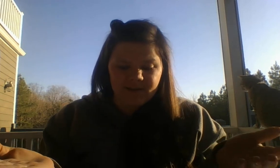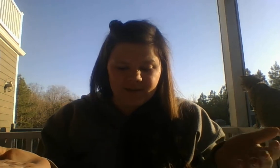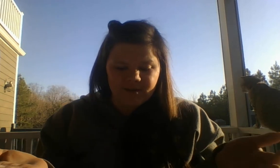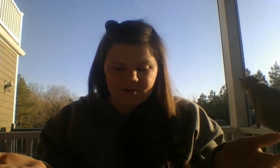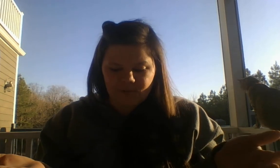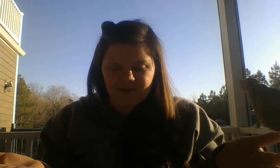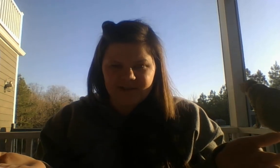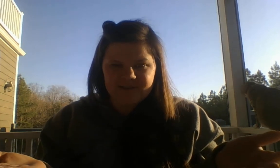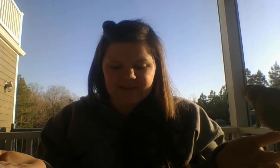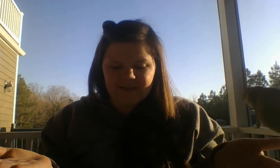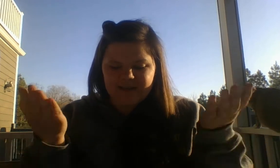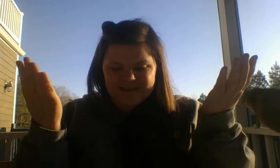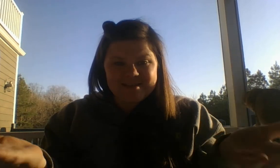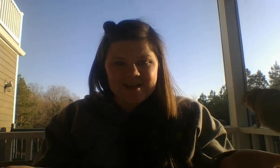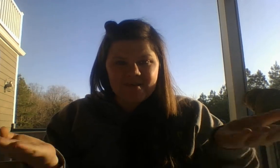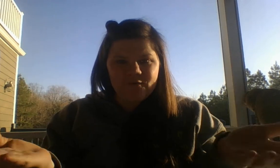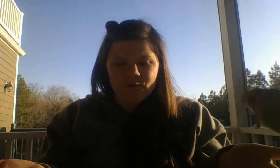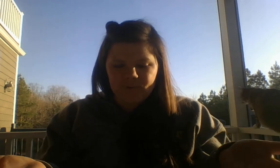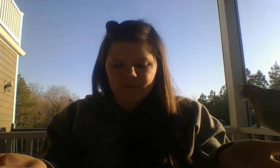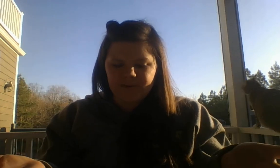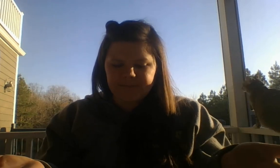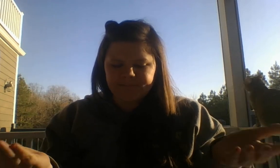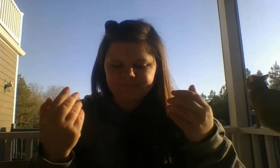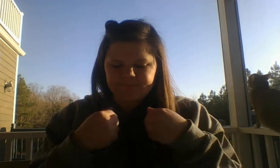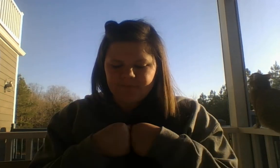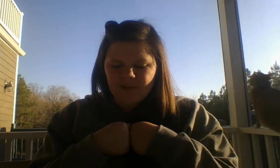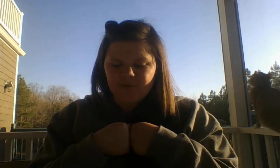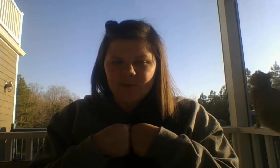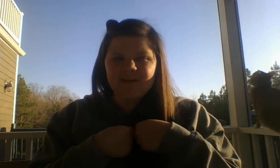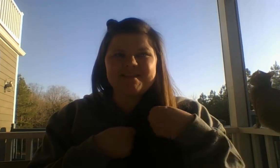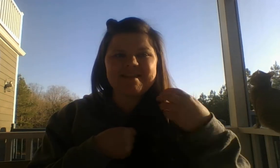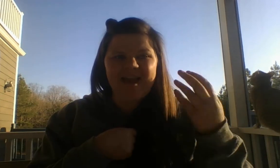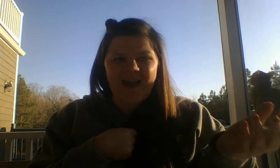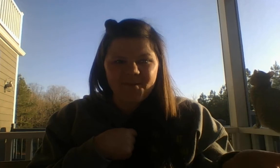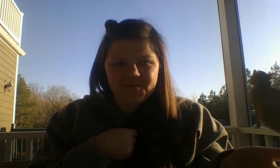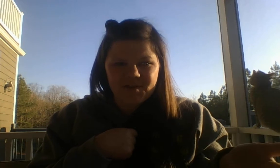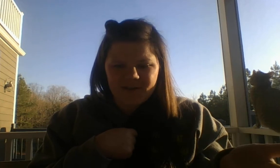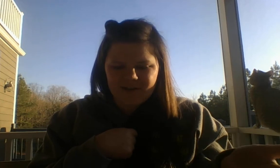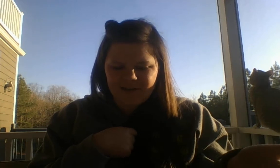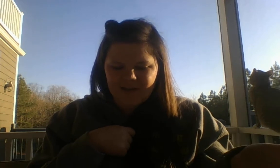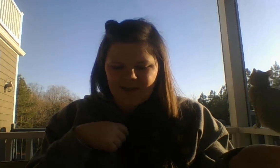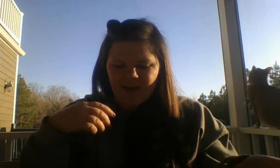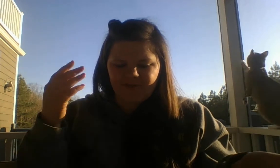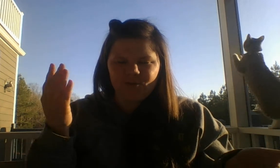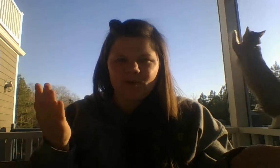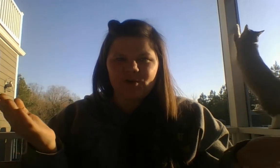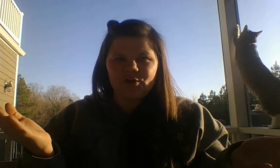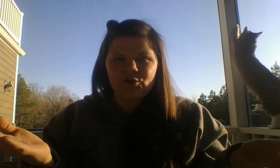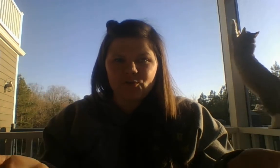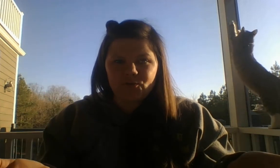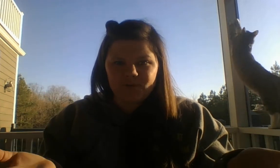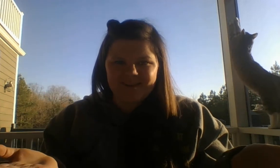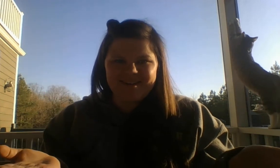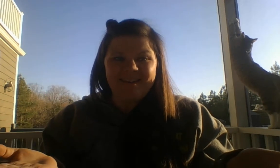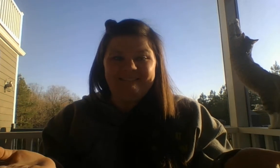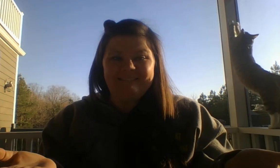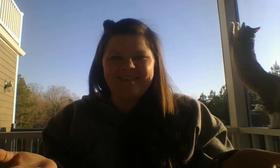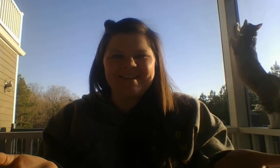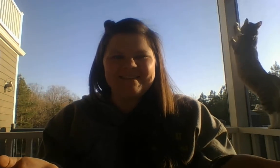The new word is seafood. The word is after. Add the word noon. The